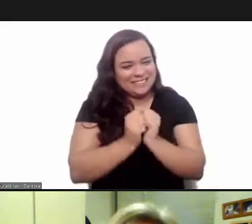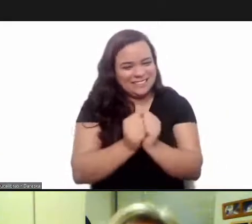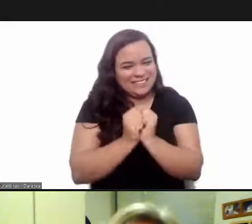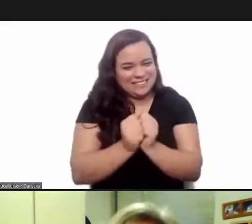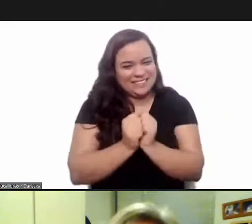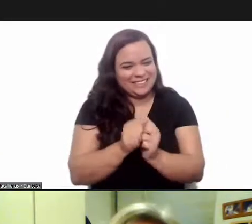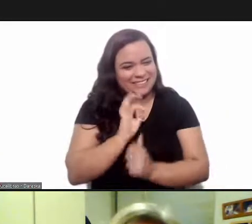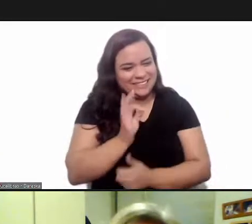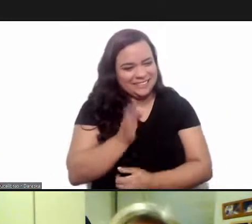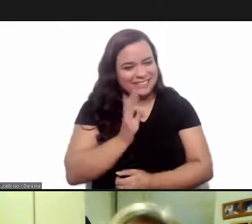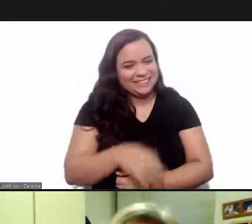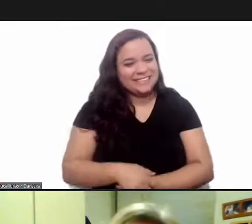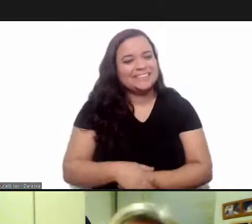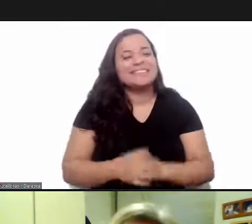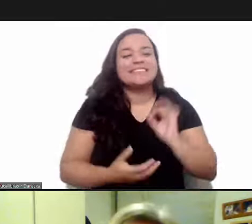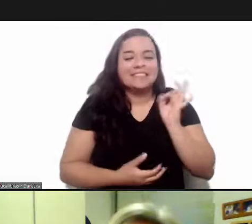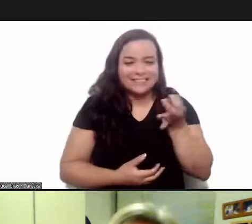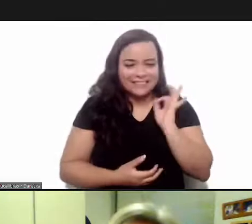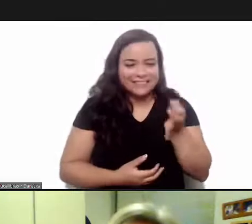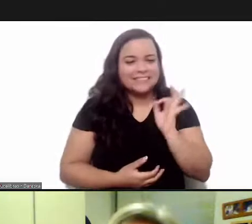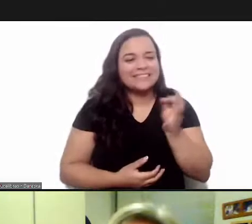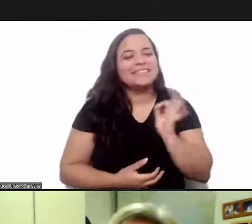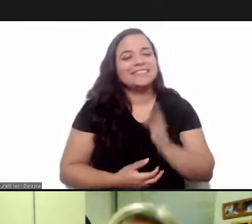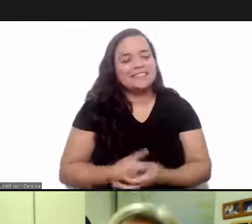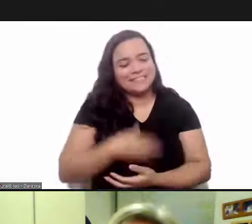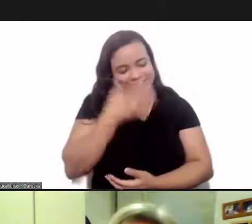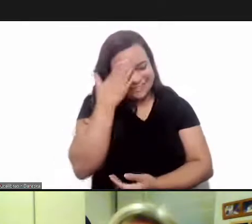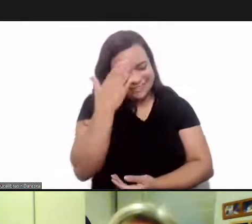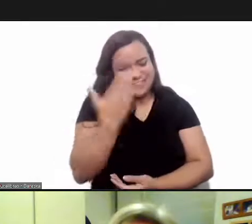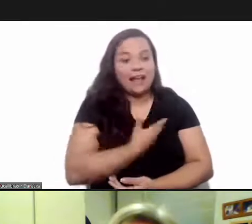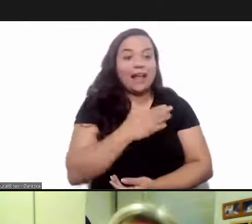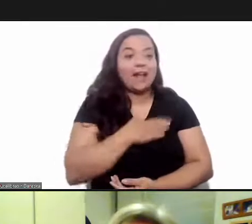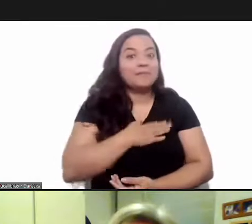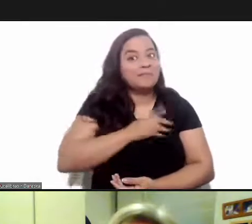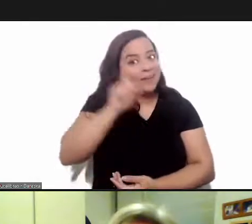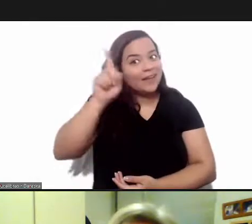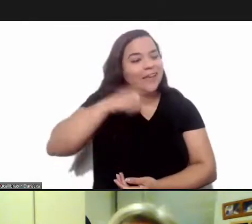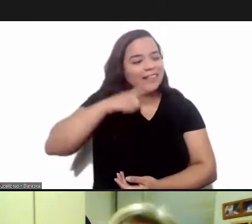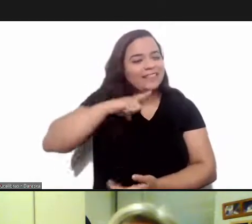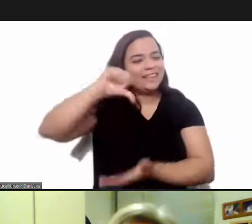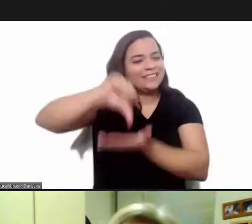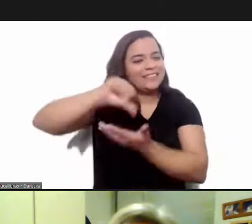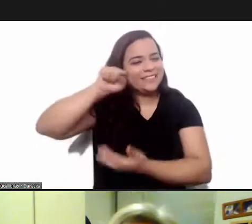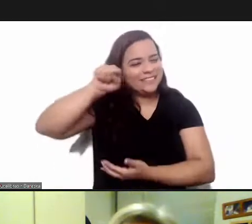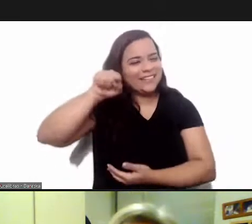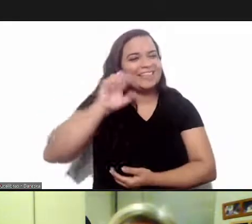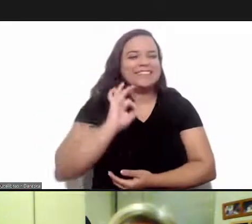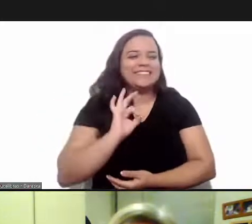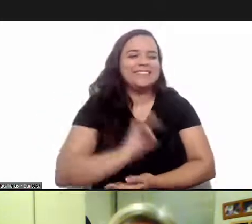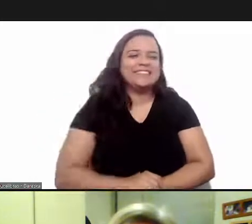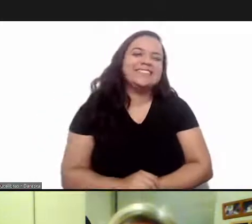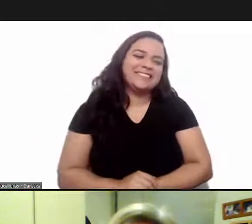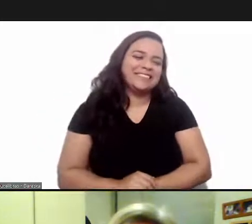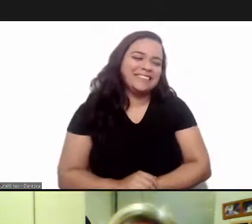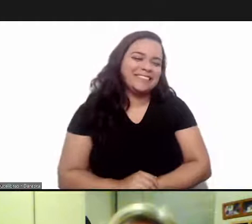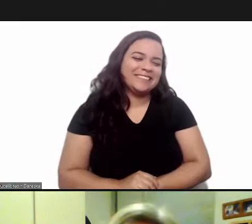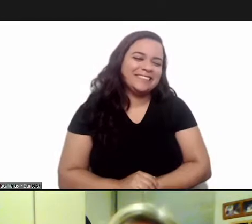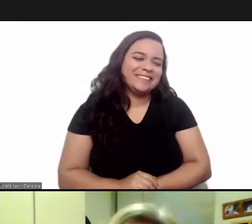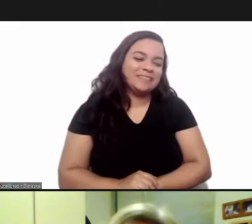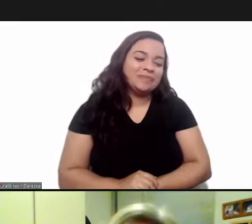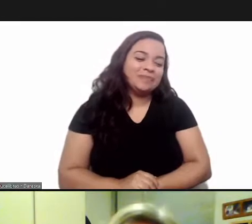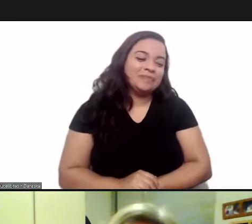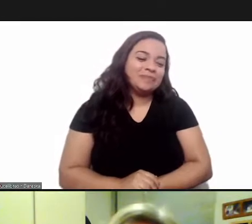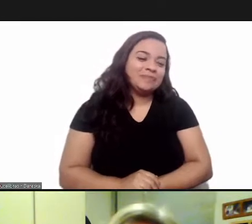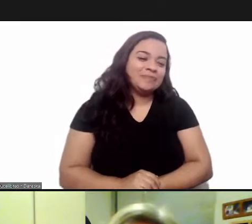pepper sauce dishes my friend lilian albert a great friend of mine and rapaz